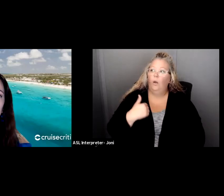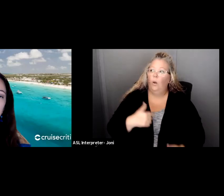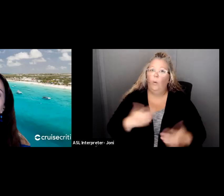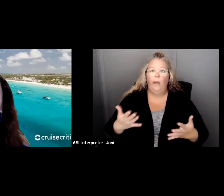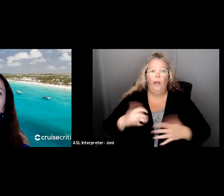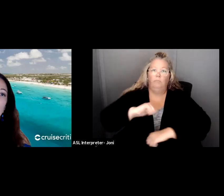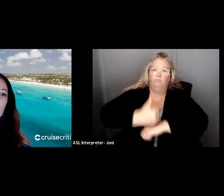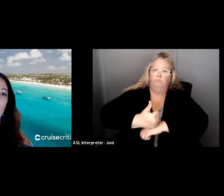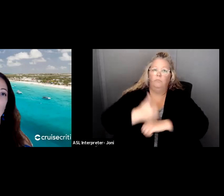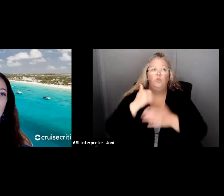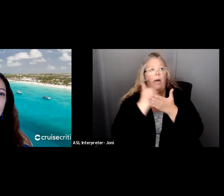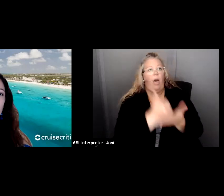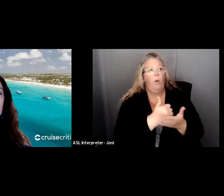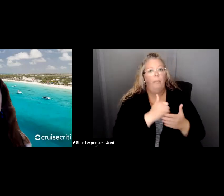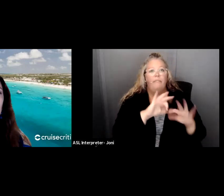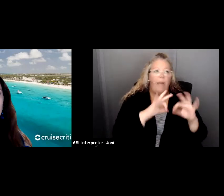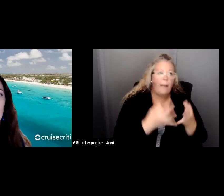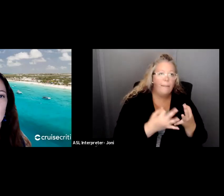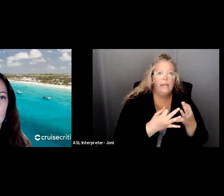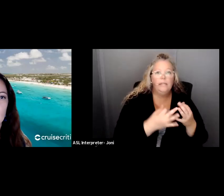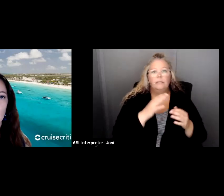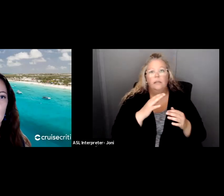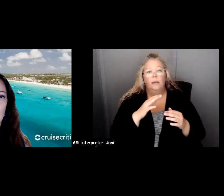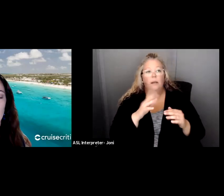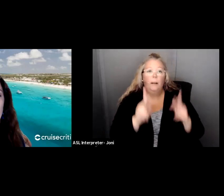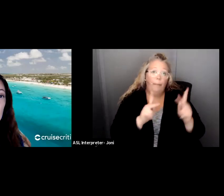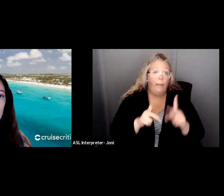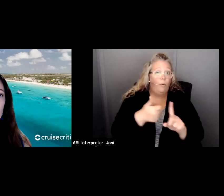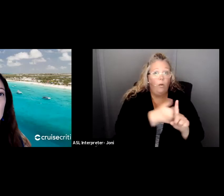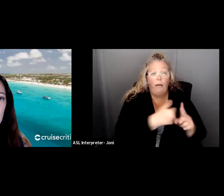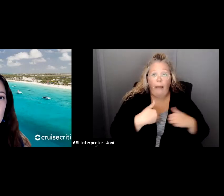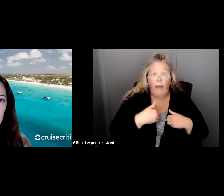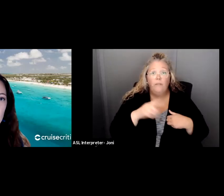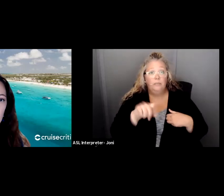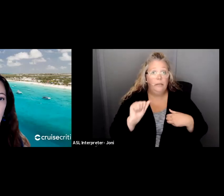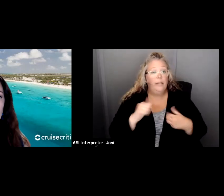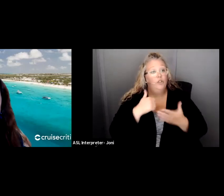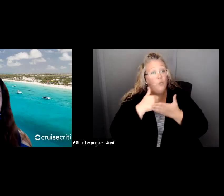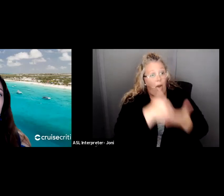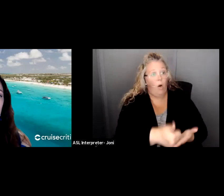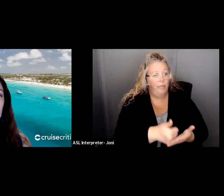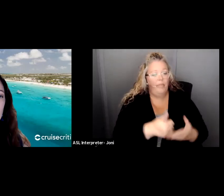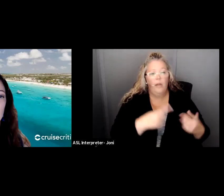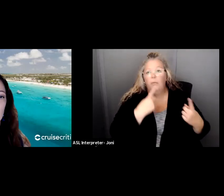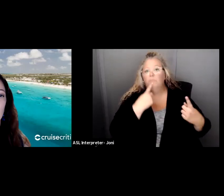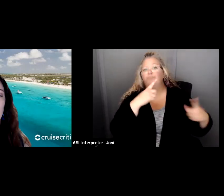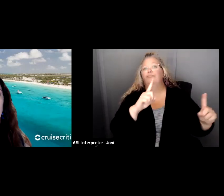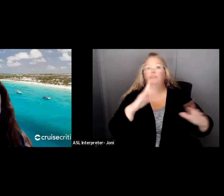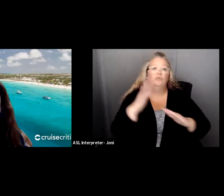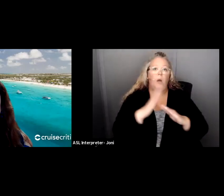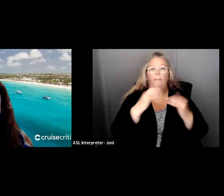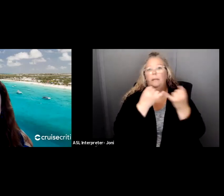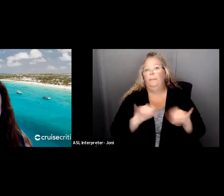disabilities to achieve the greatest degree of independence they seek in their lives. That might be the mission.